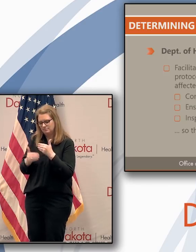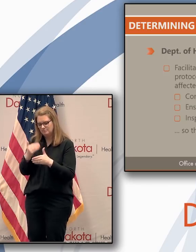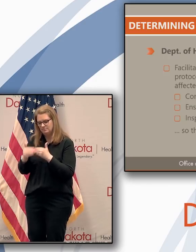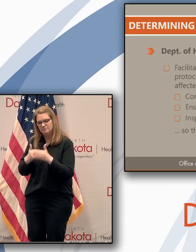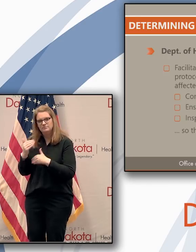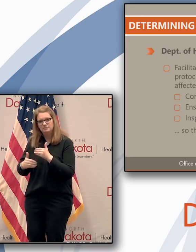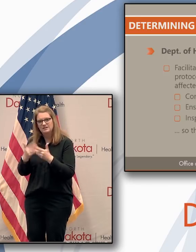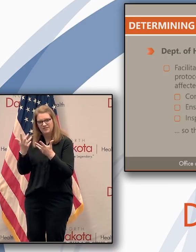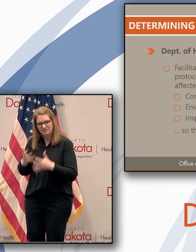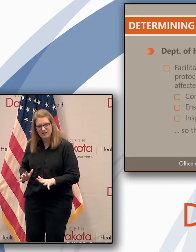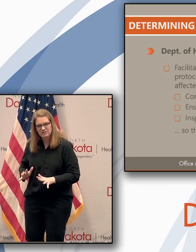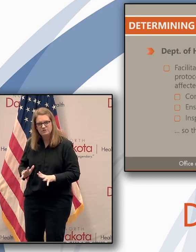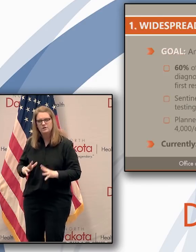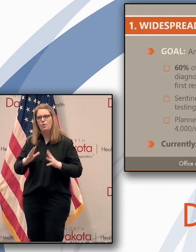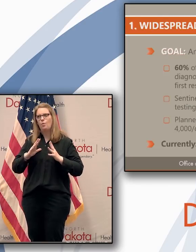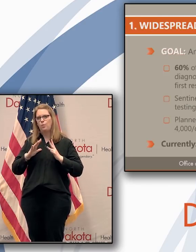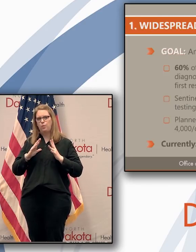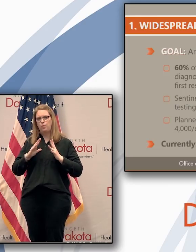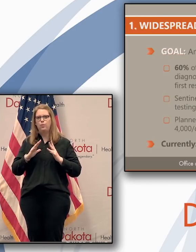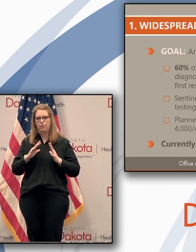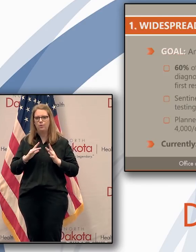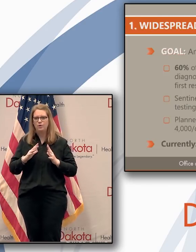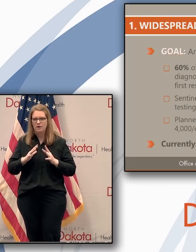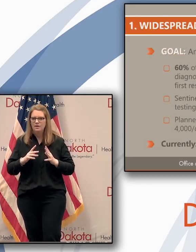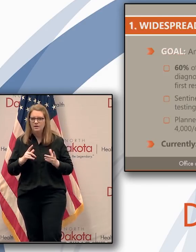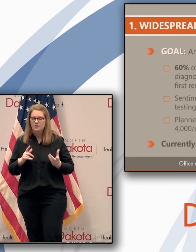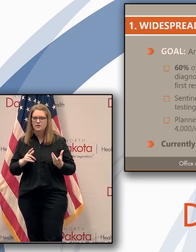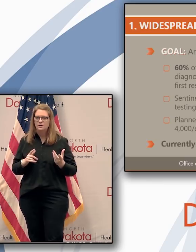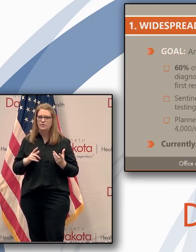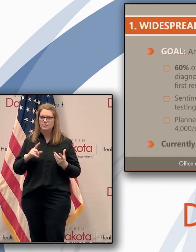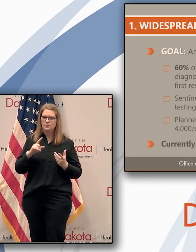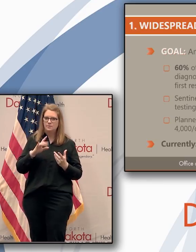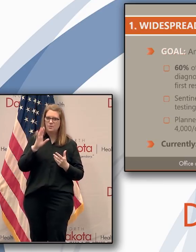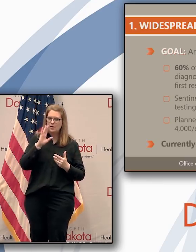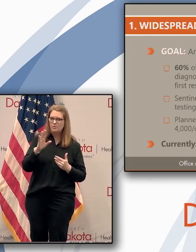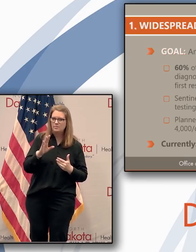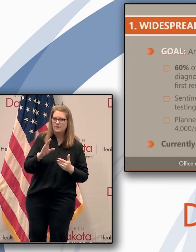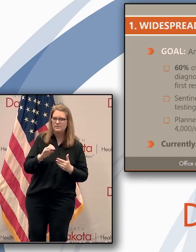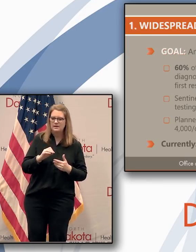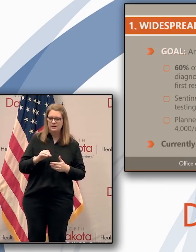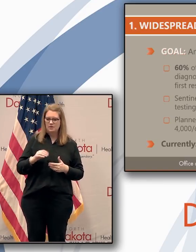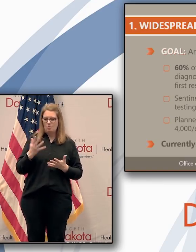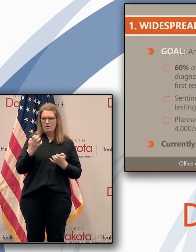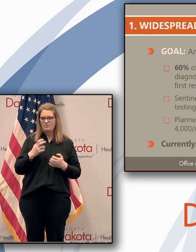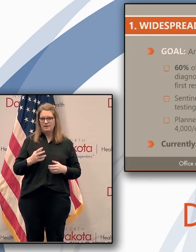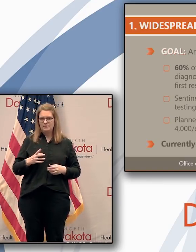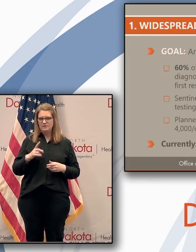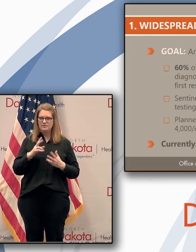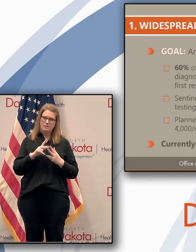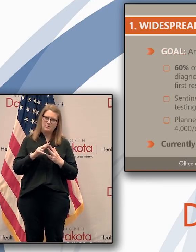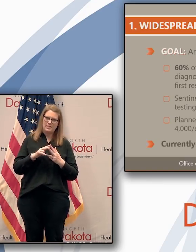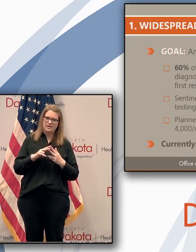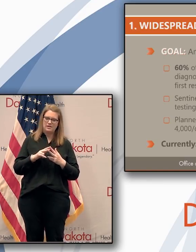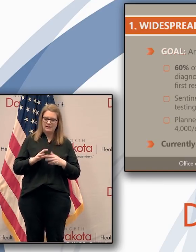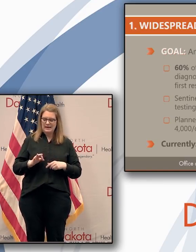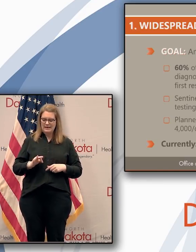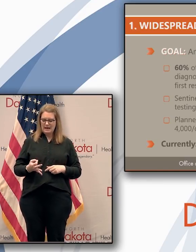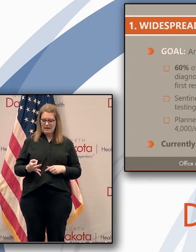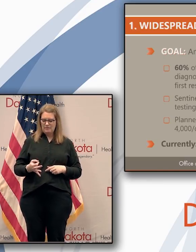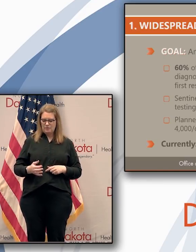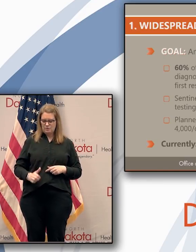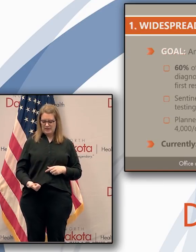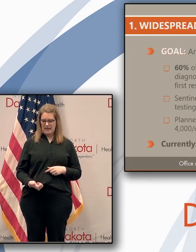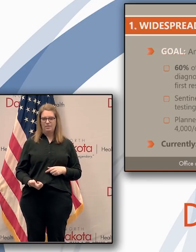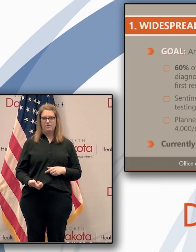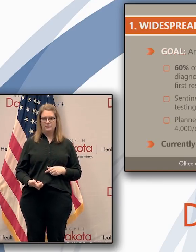fantastic. We have been reporting throughout this that we were either going to be ninth or we were either ninth in the country or tenth